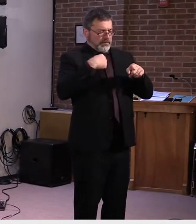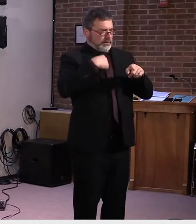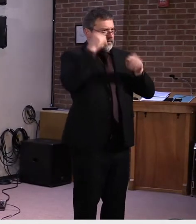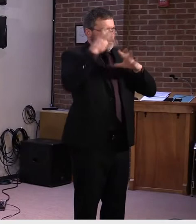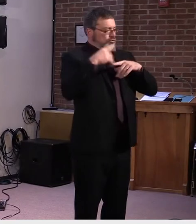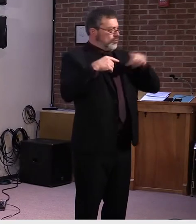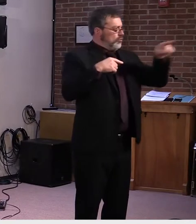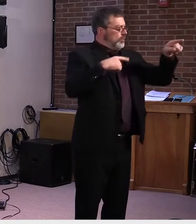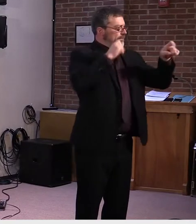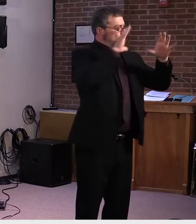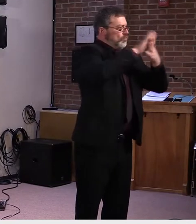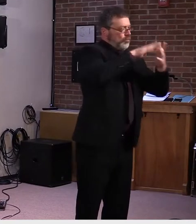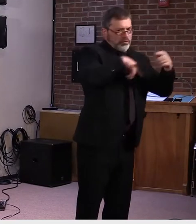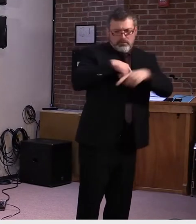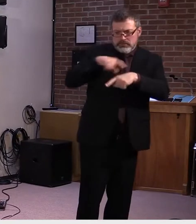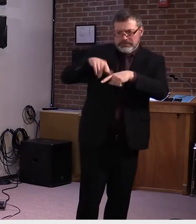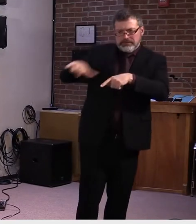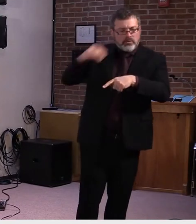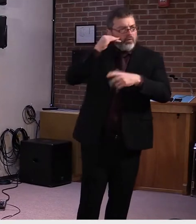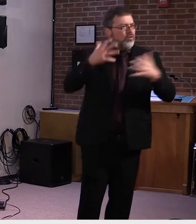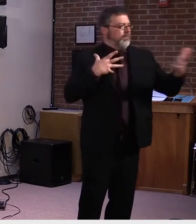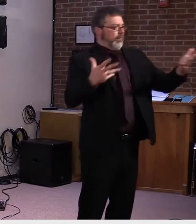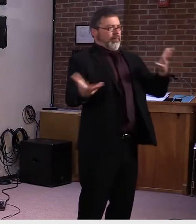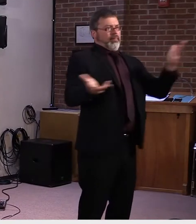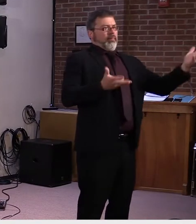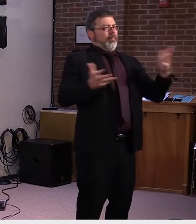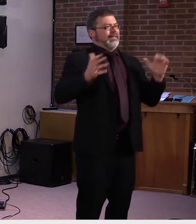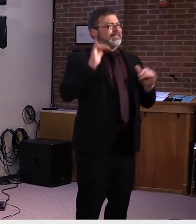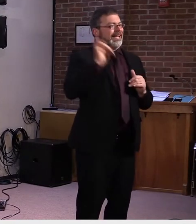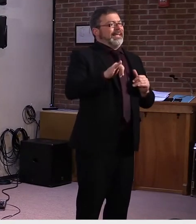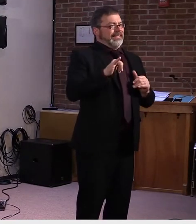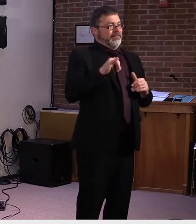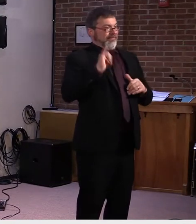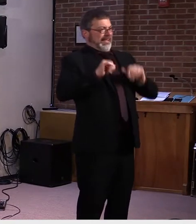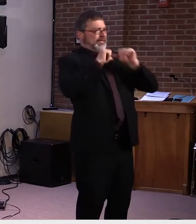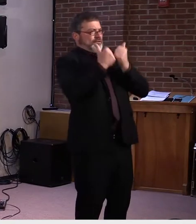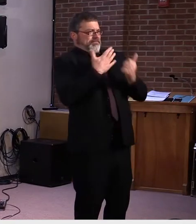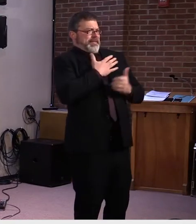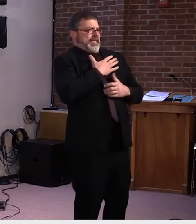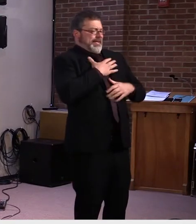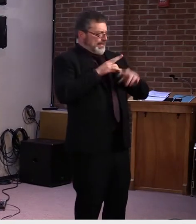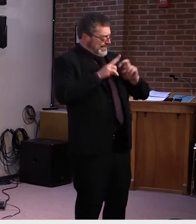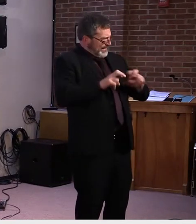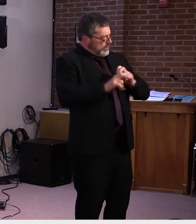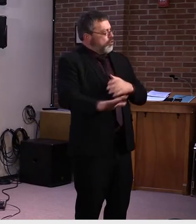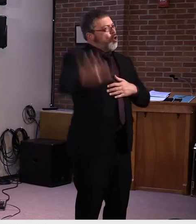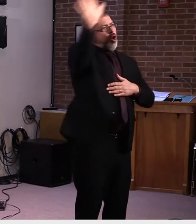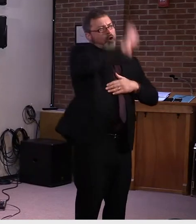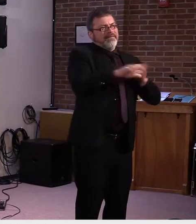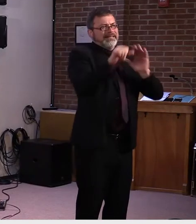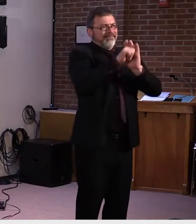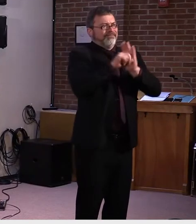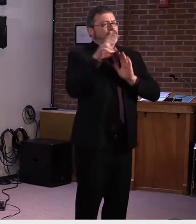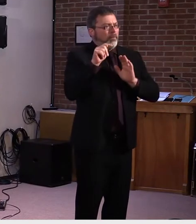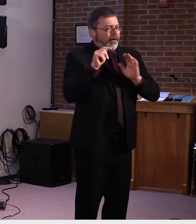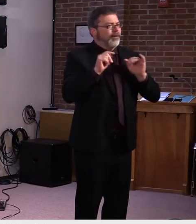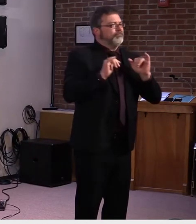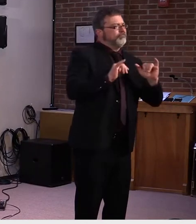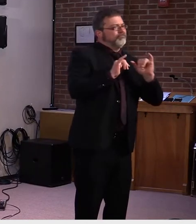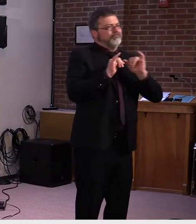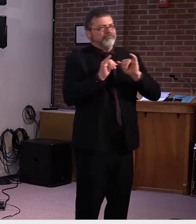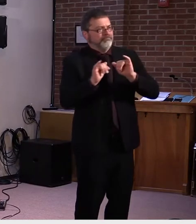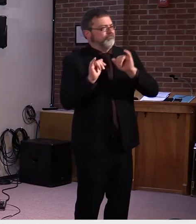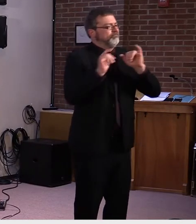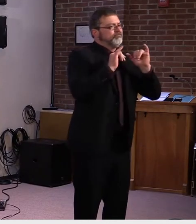and grade and concluded that if 25 percent of K-6 students require